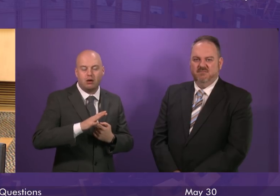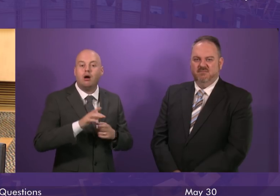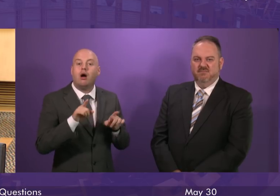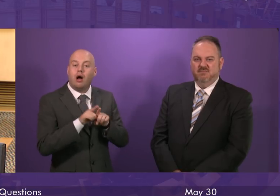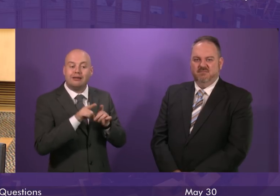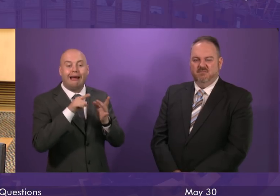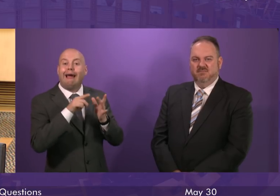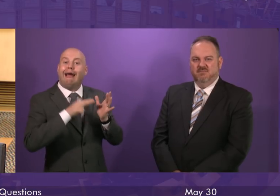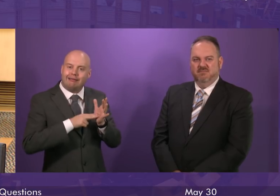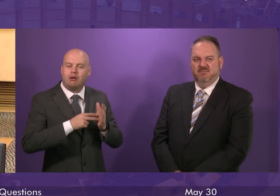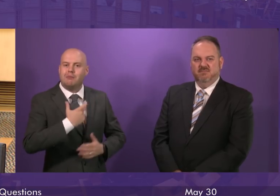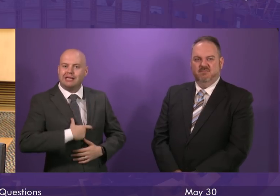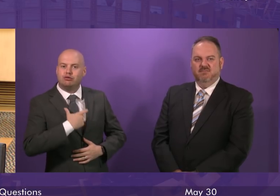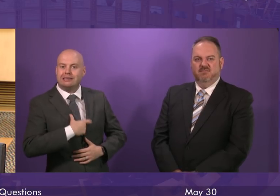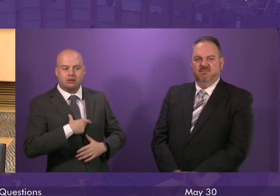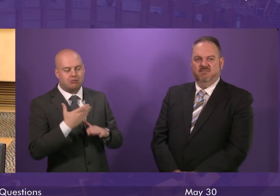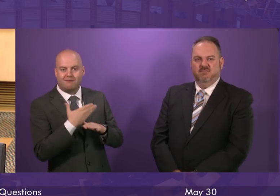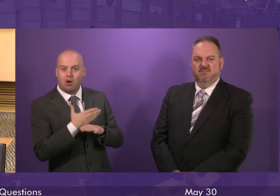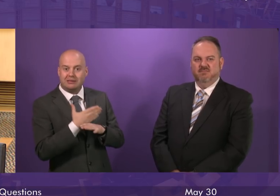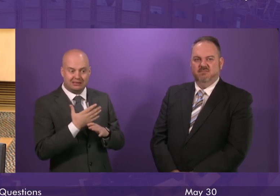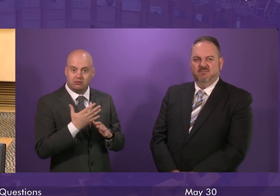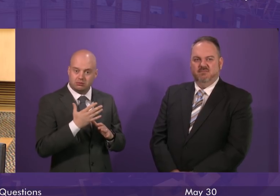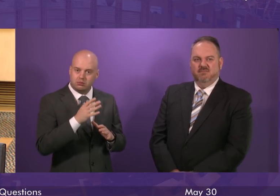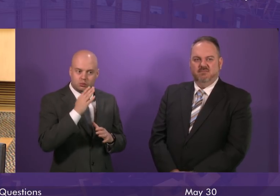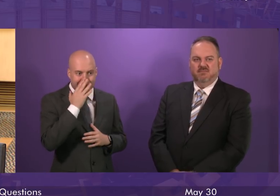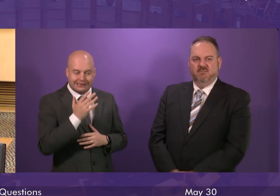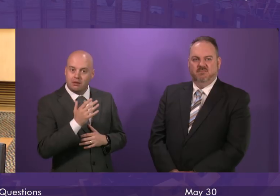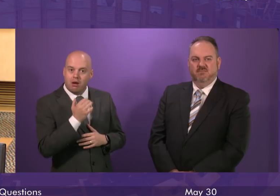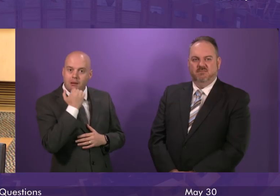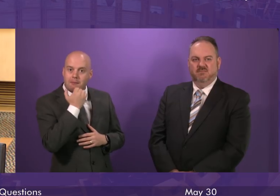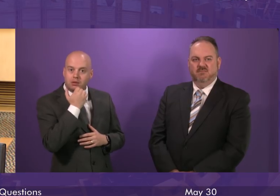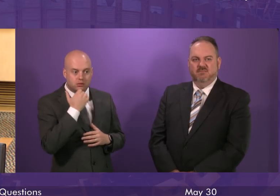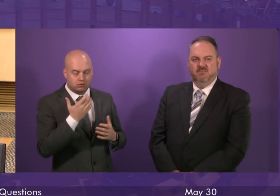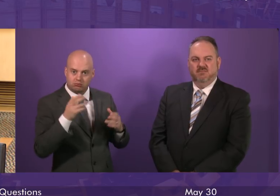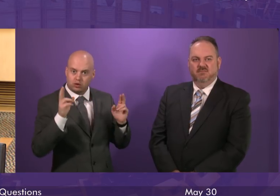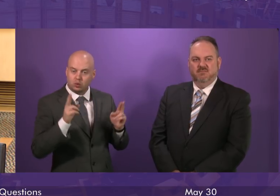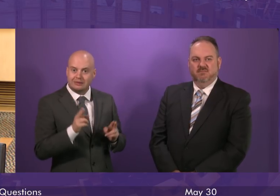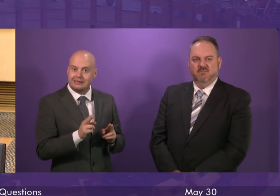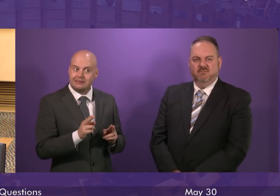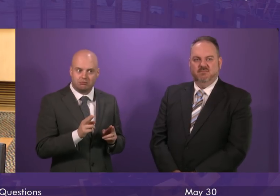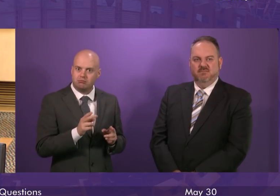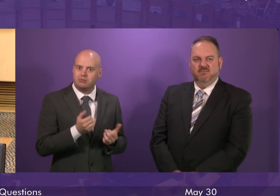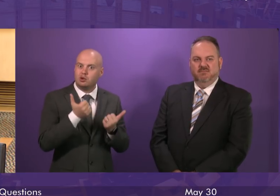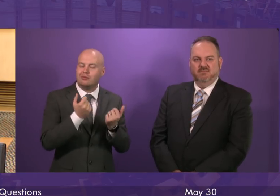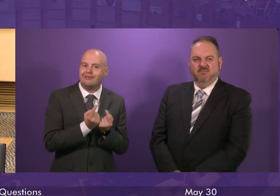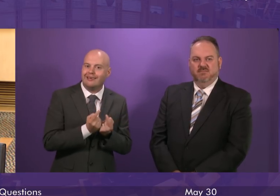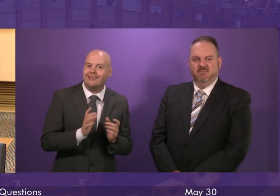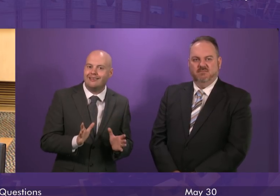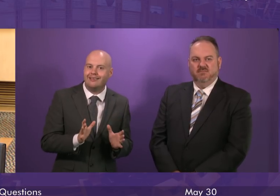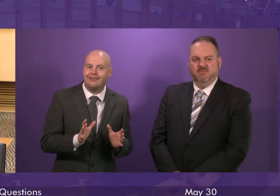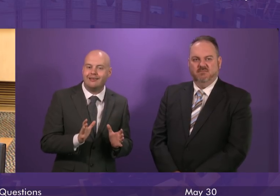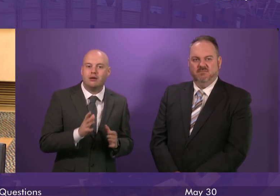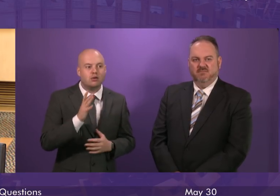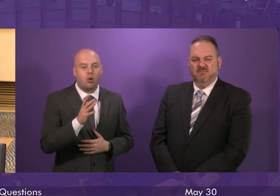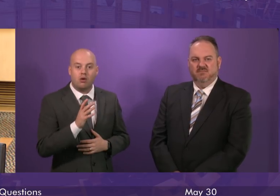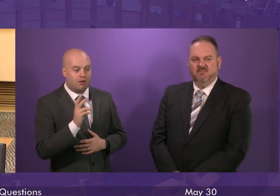performance as well, we're seeing the numbers with ongoing long waits reducing. And, of course, for outpatients and diagnostics, we've